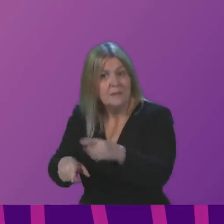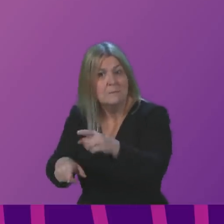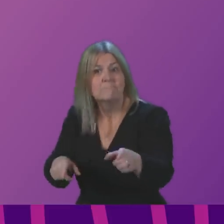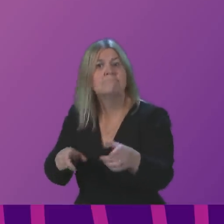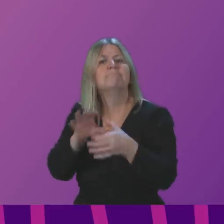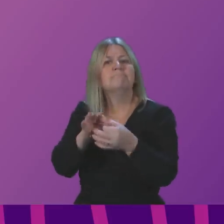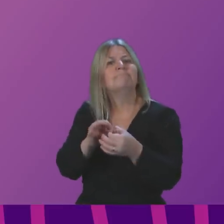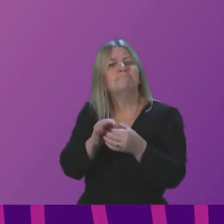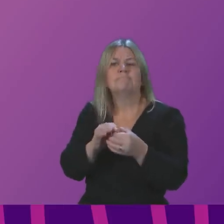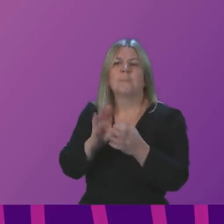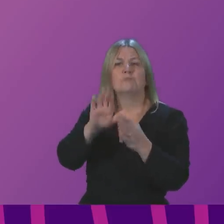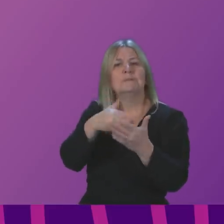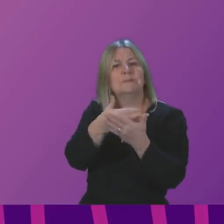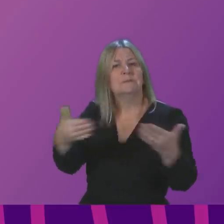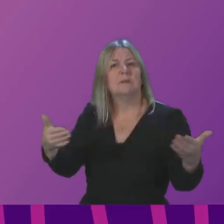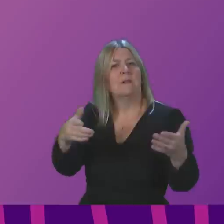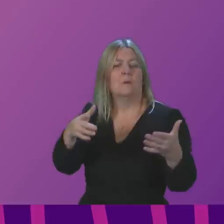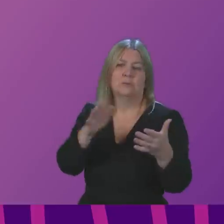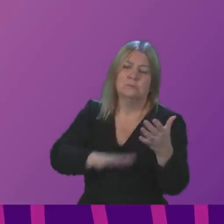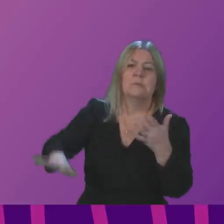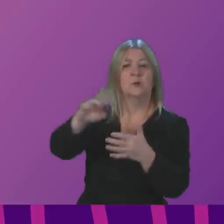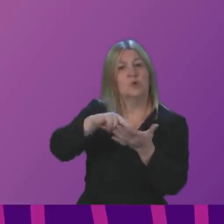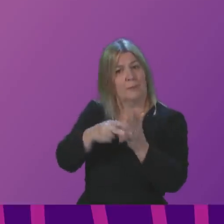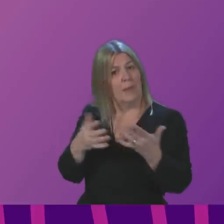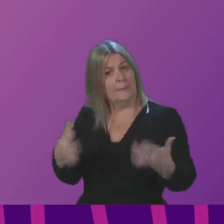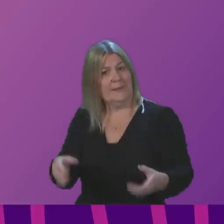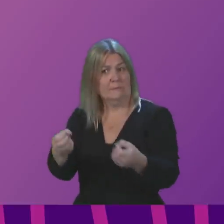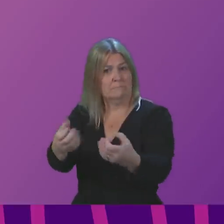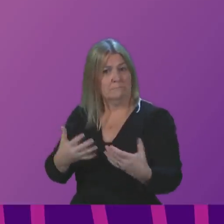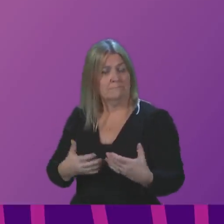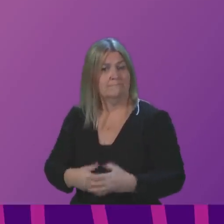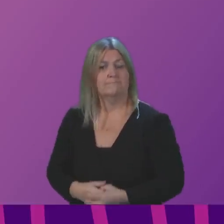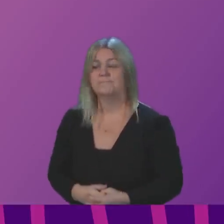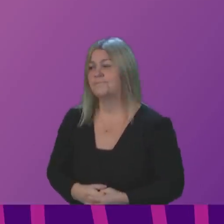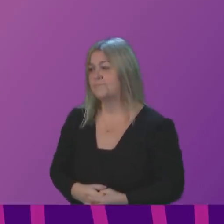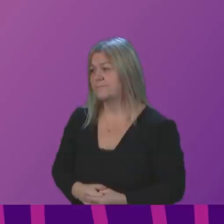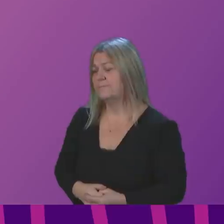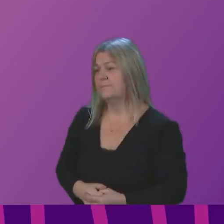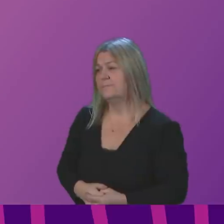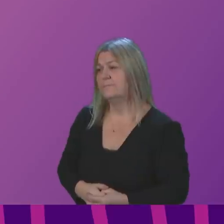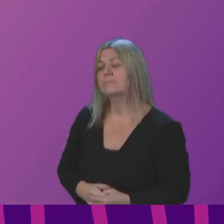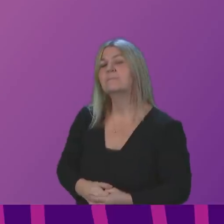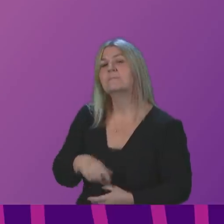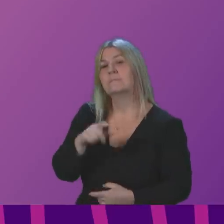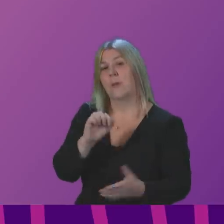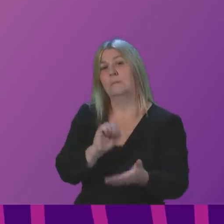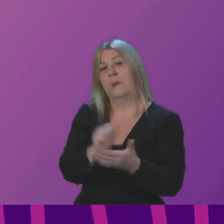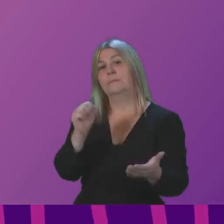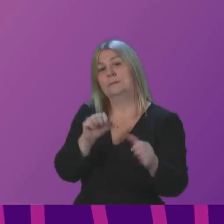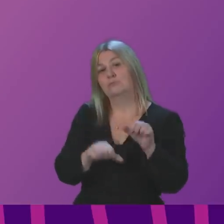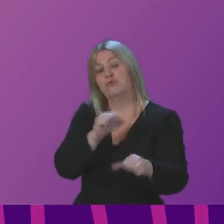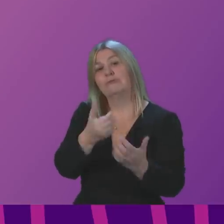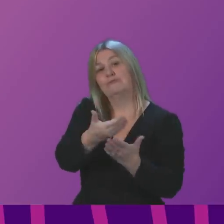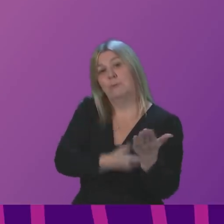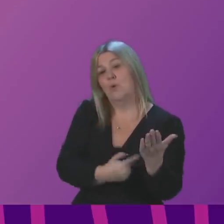relation to the British Sign Language National Plan. First Minister. The Scottish Government published the British Sign Language Progress Report on the 27th of October.